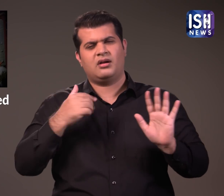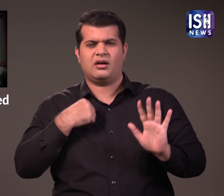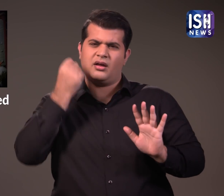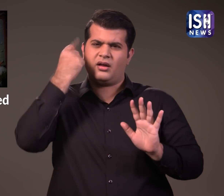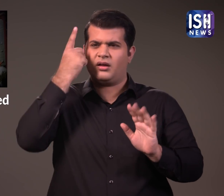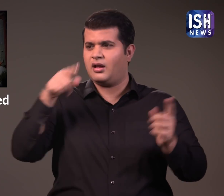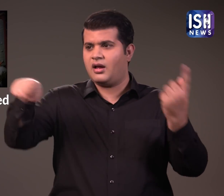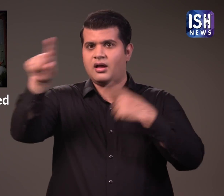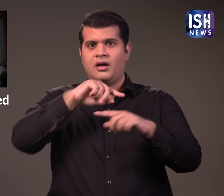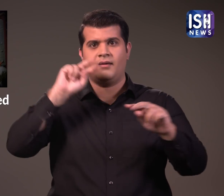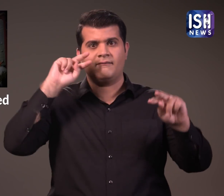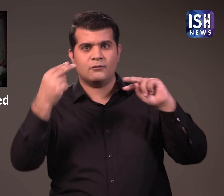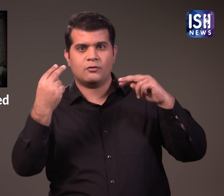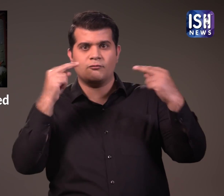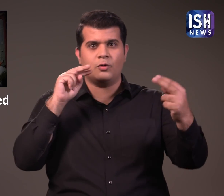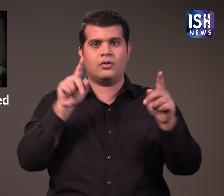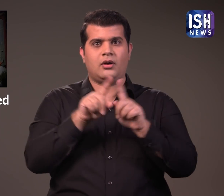We may have different political views.